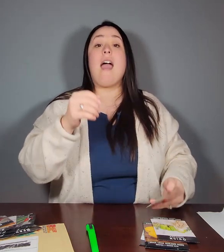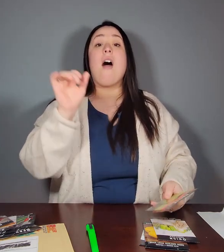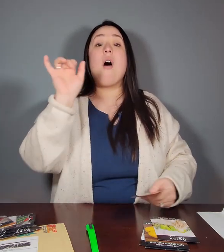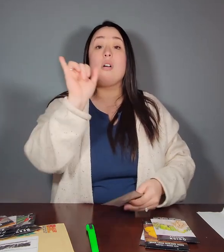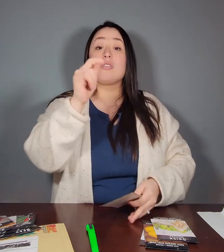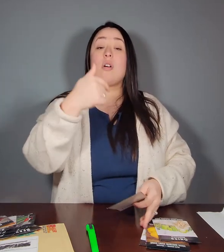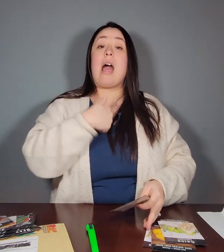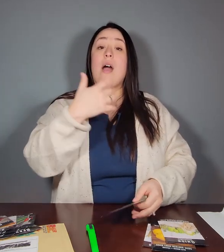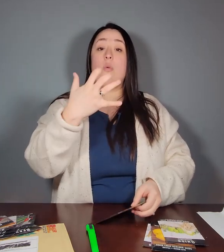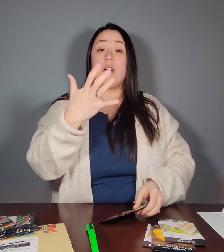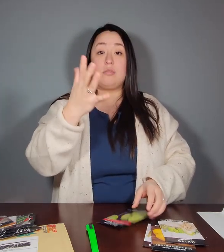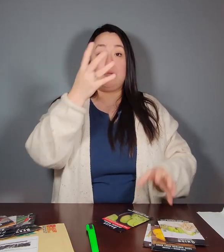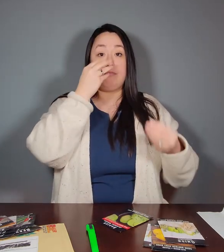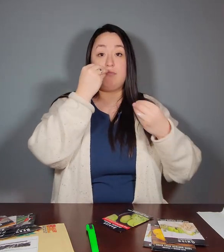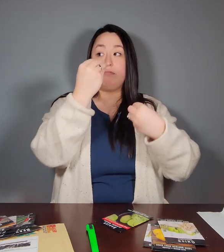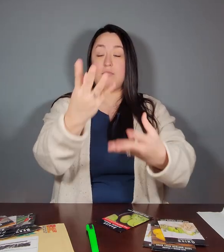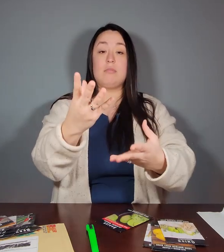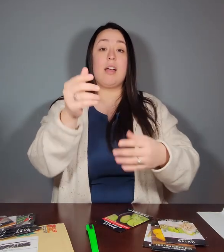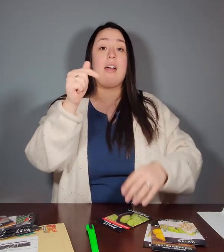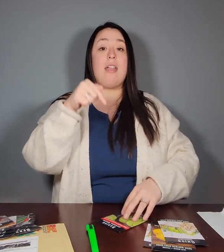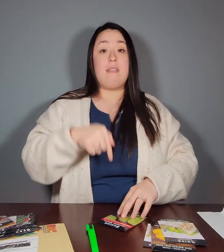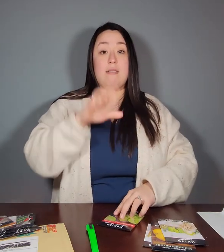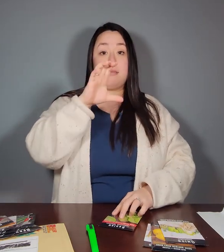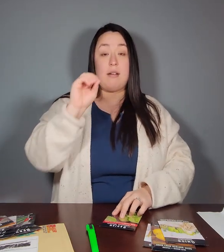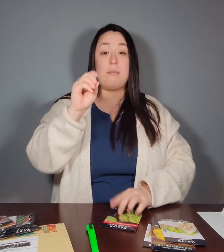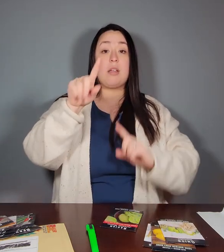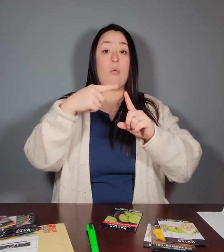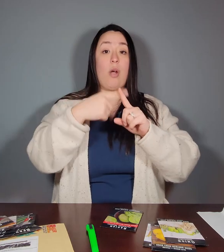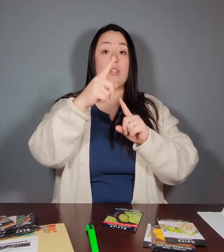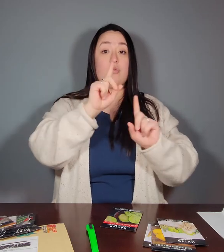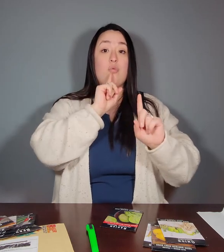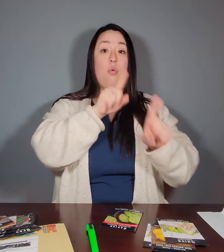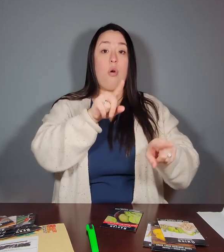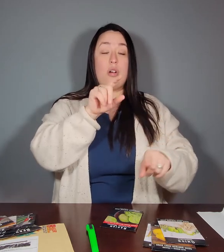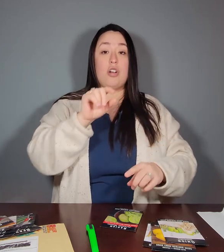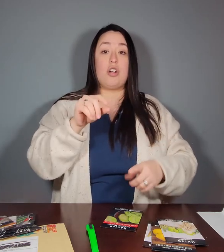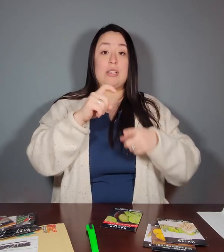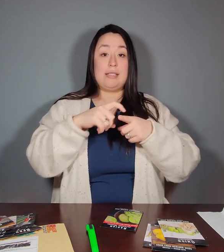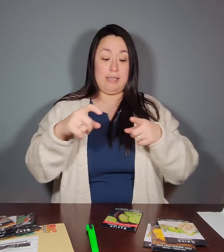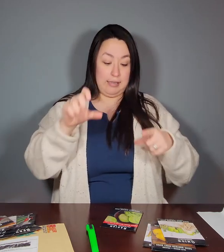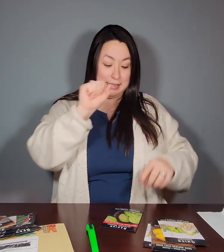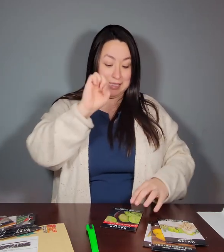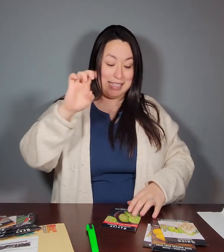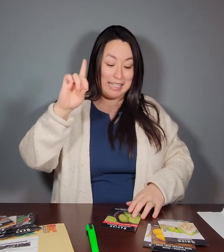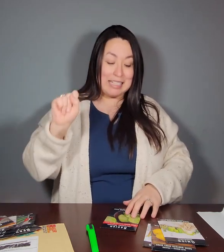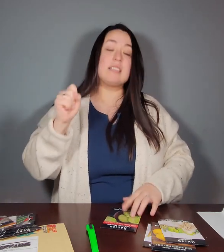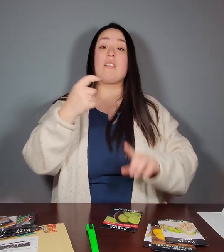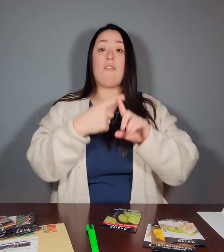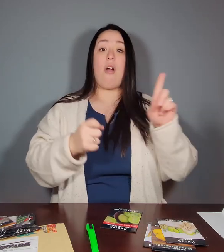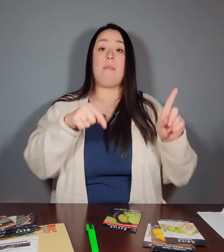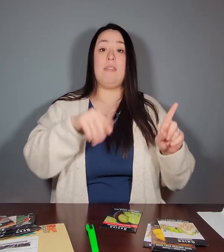Oh, also, I wanted to let you all know that this company, when you order seeds from them,